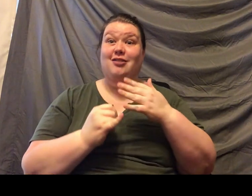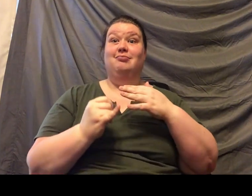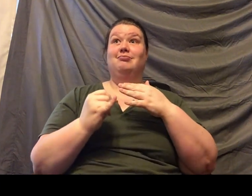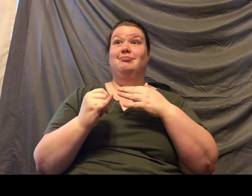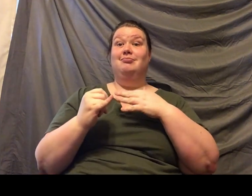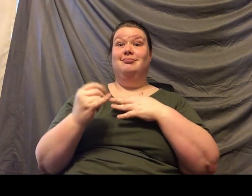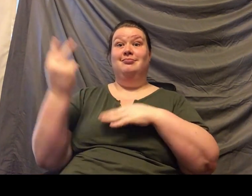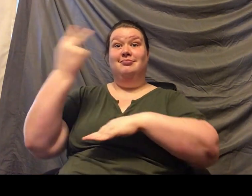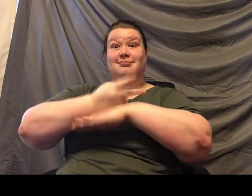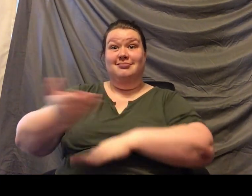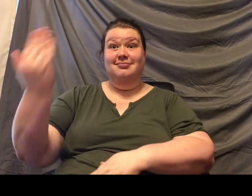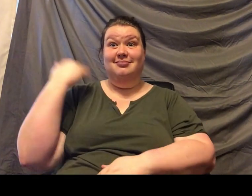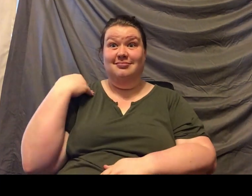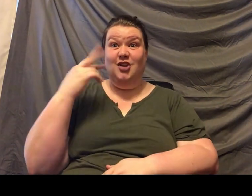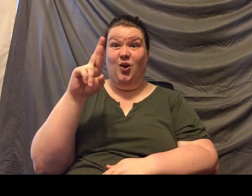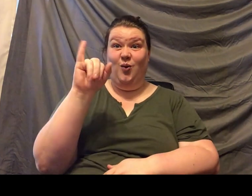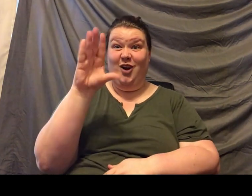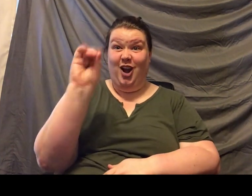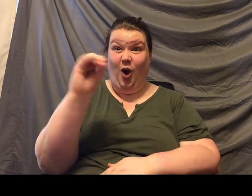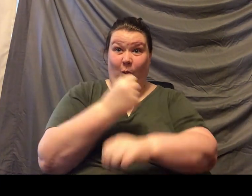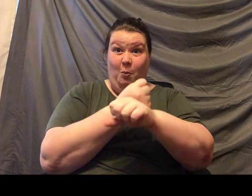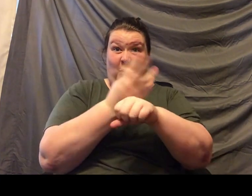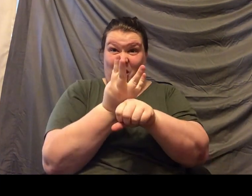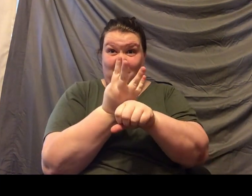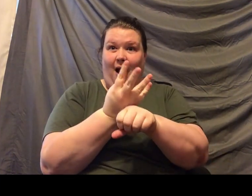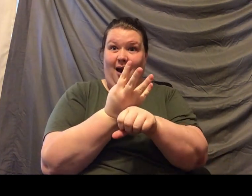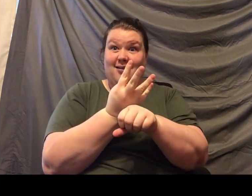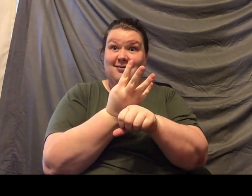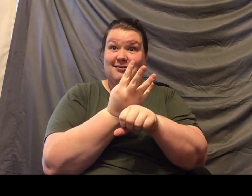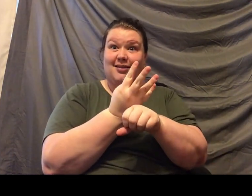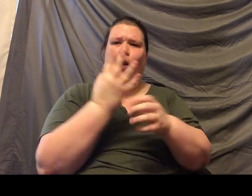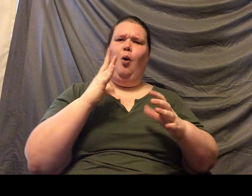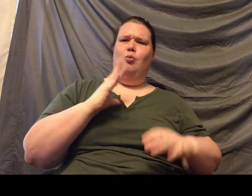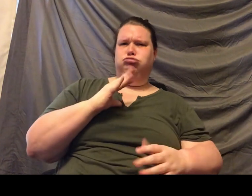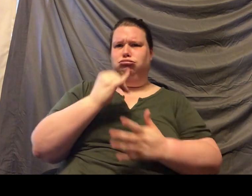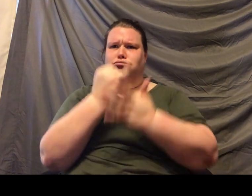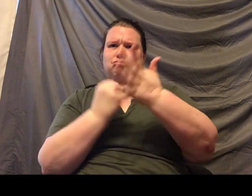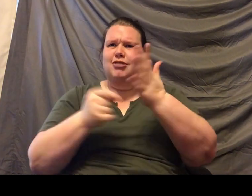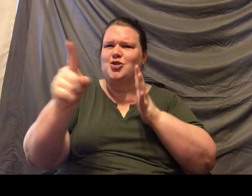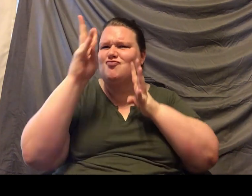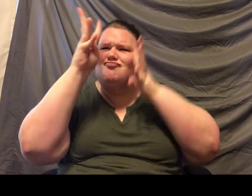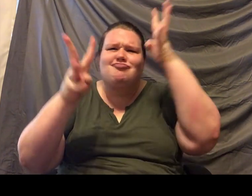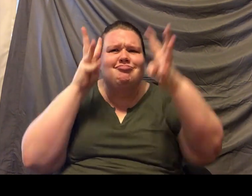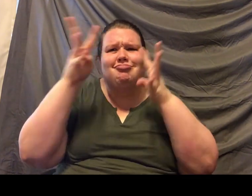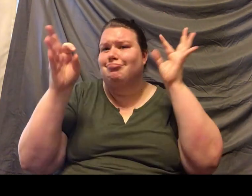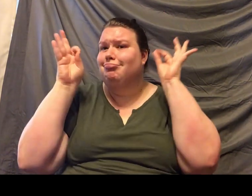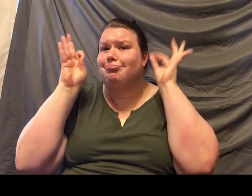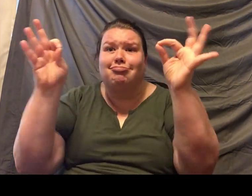Rico the porcupine, and that was so cool. And Rico really enjoyed seeing it as well. But you guys can even put, like, a heavy book